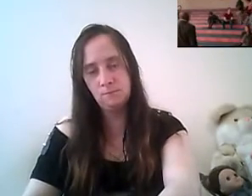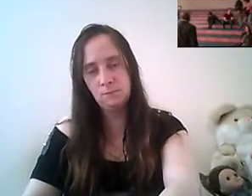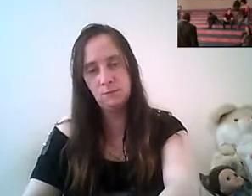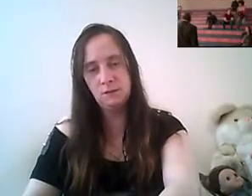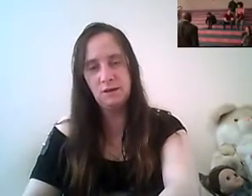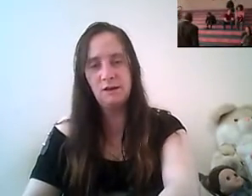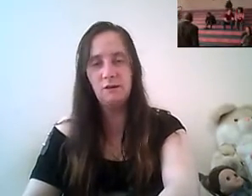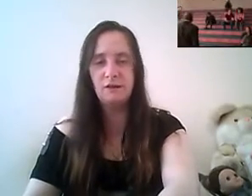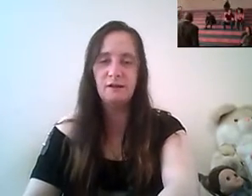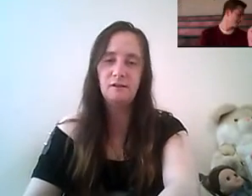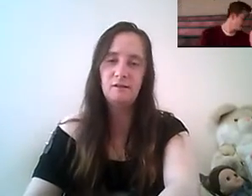yeah all right